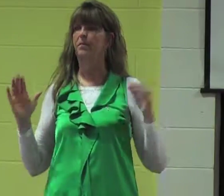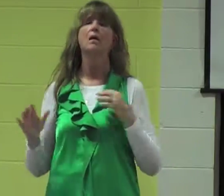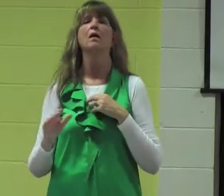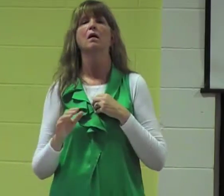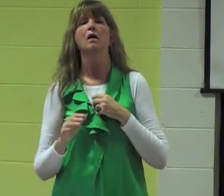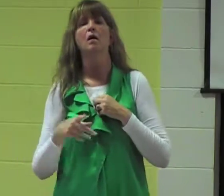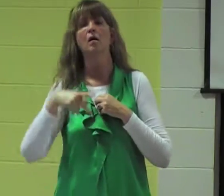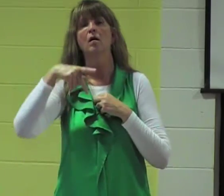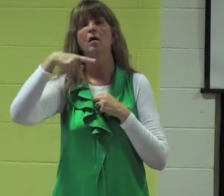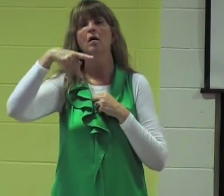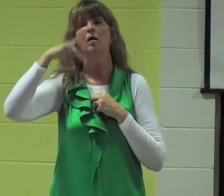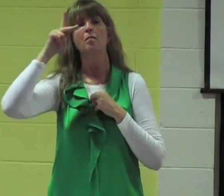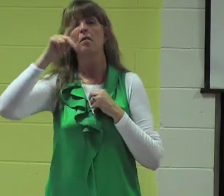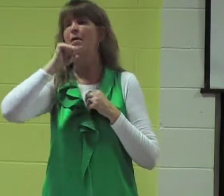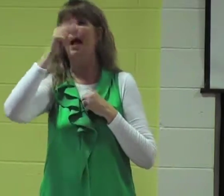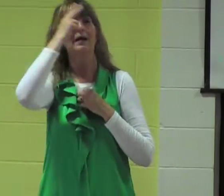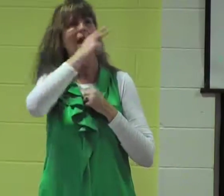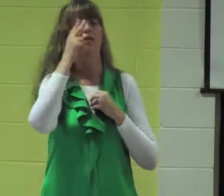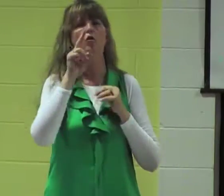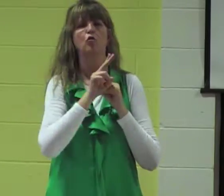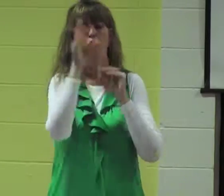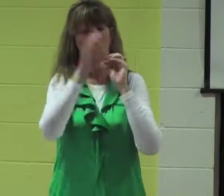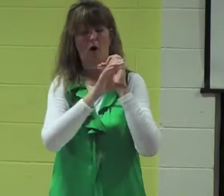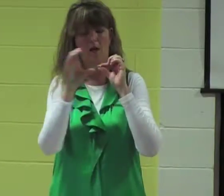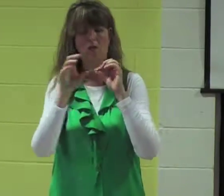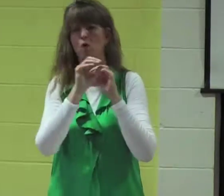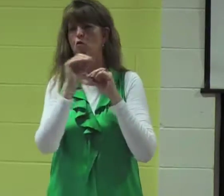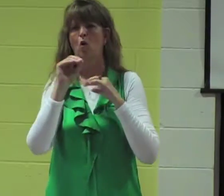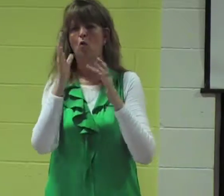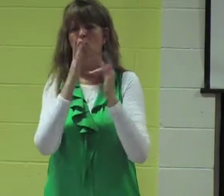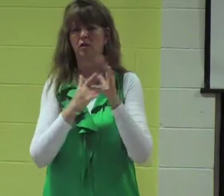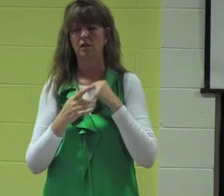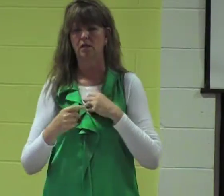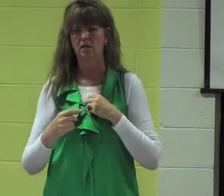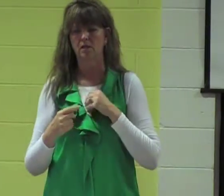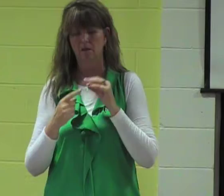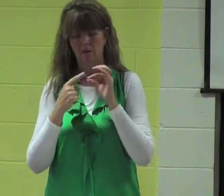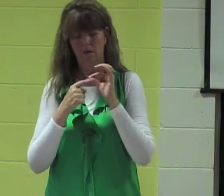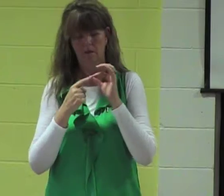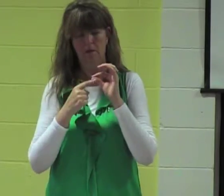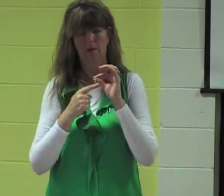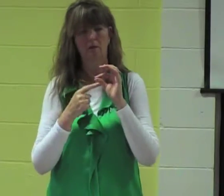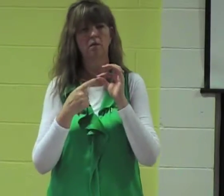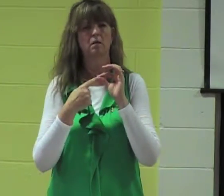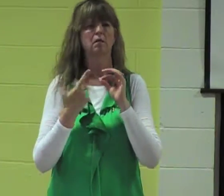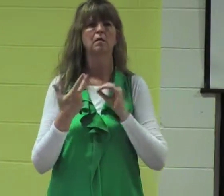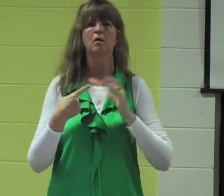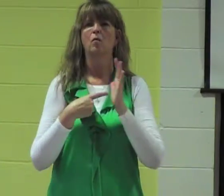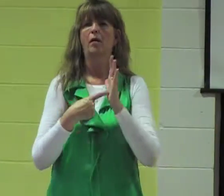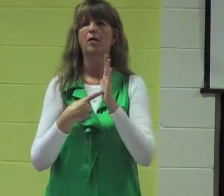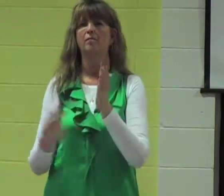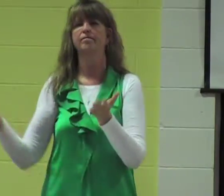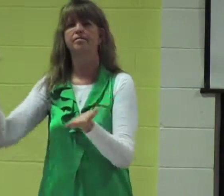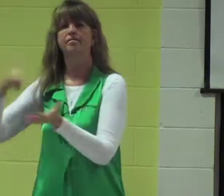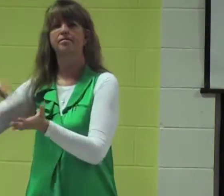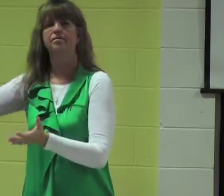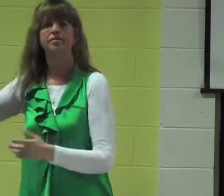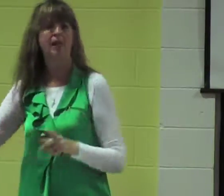a cross with Jesus still on the cross. And as Christians, we wear a cross without